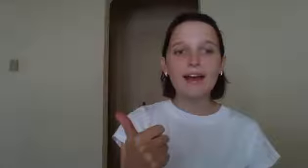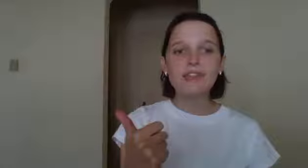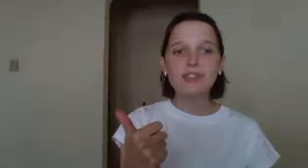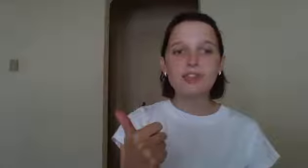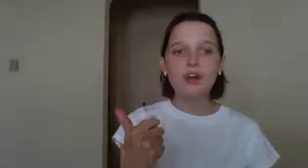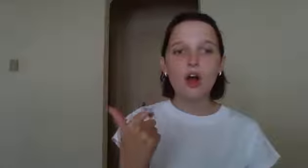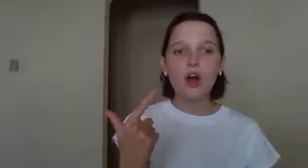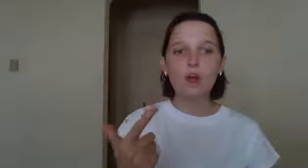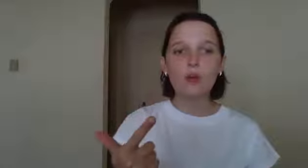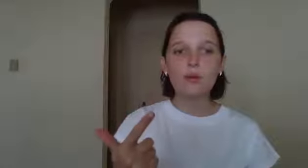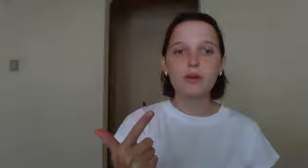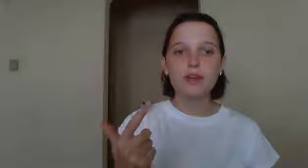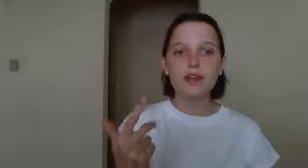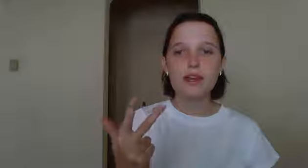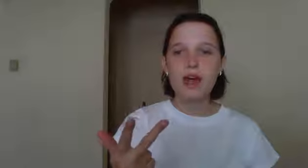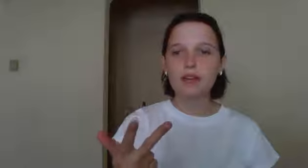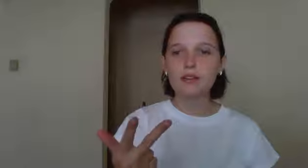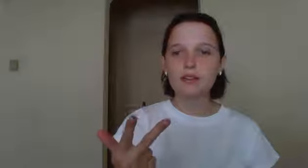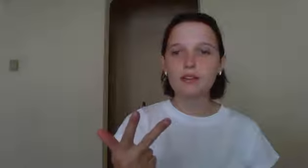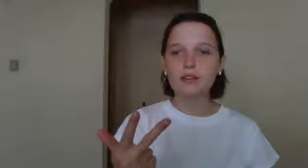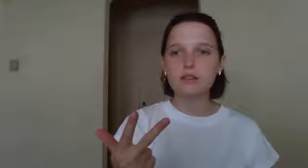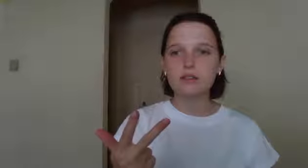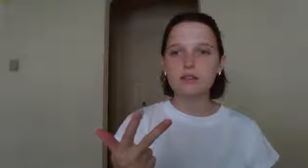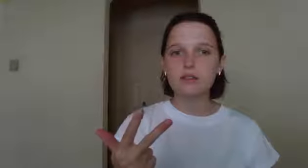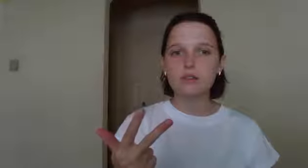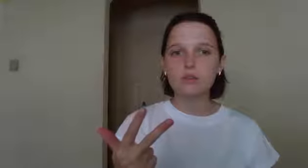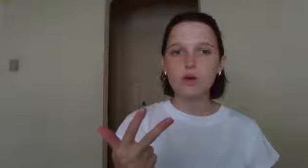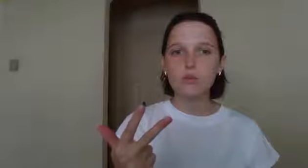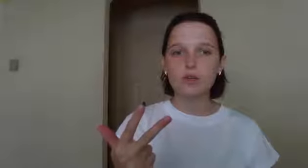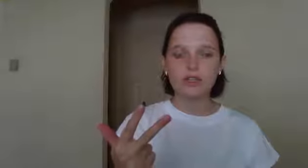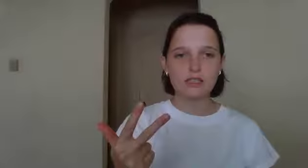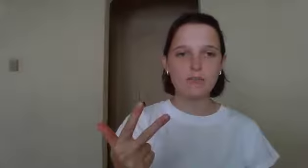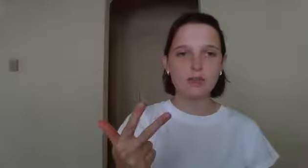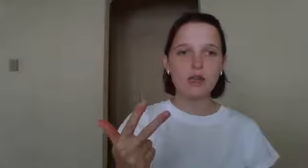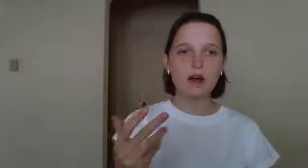Hat. Hope. Next. What word doesn't belong?